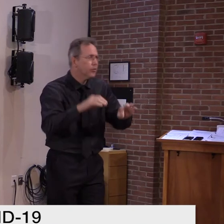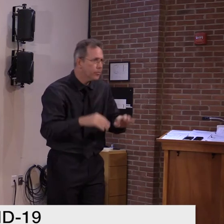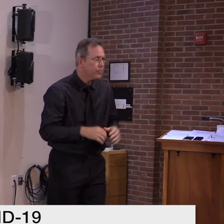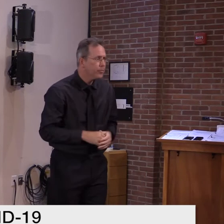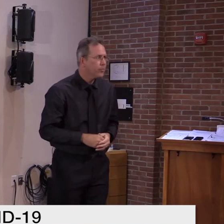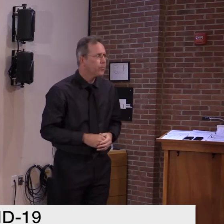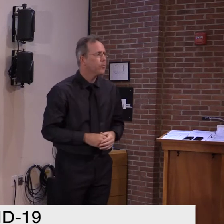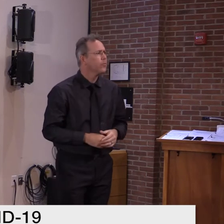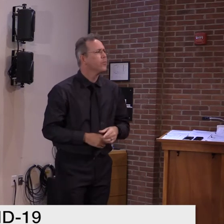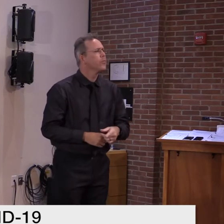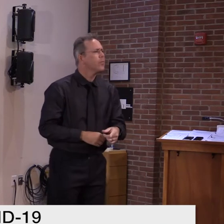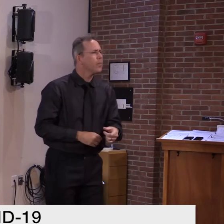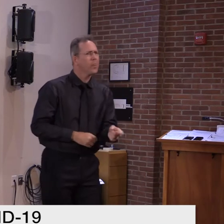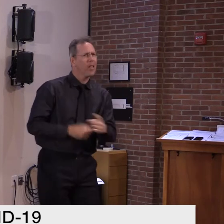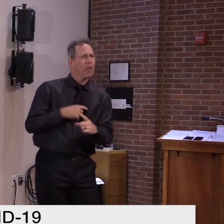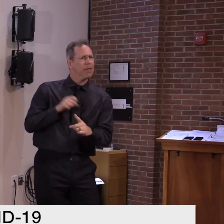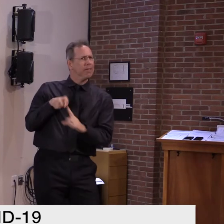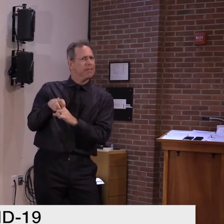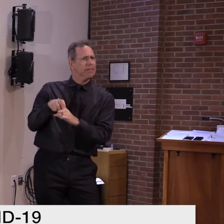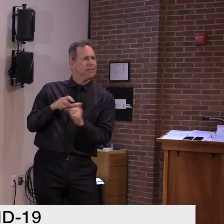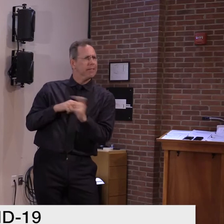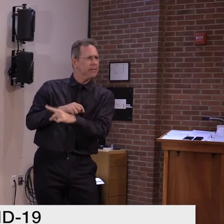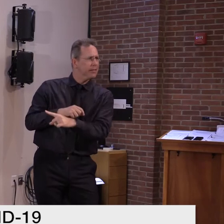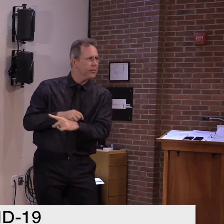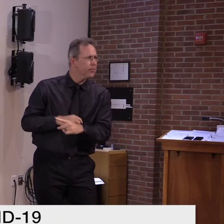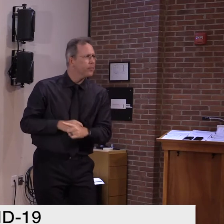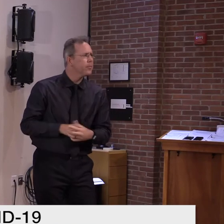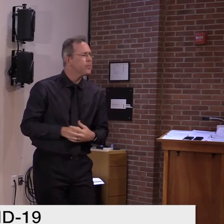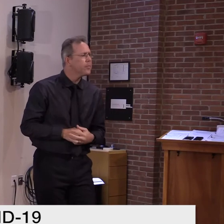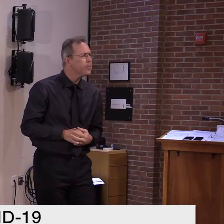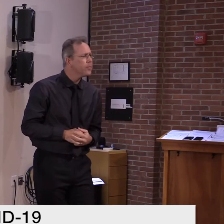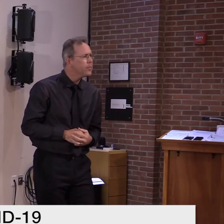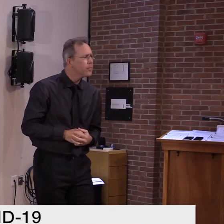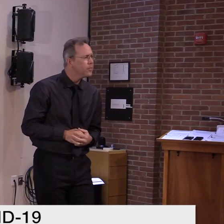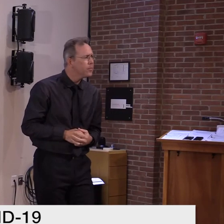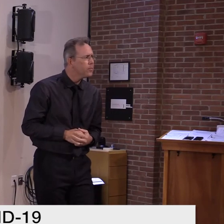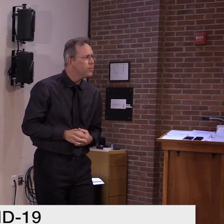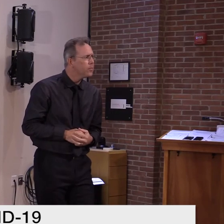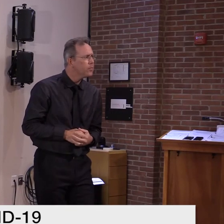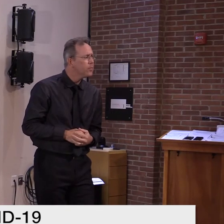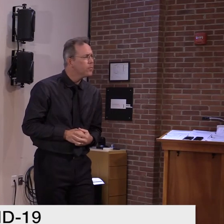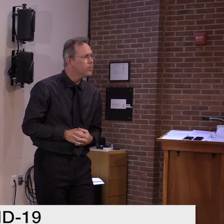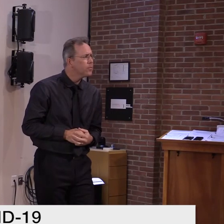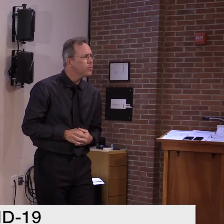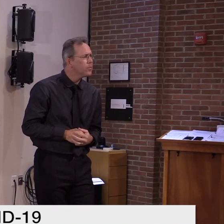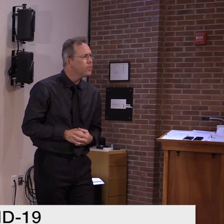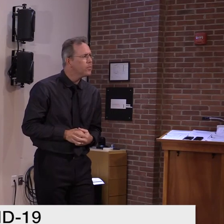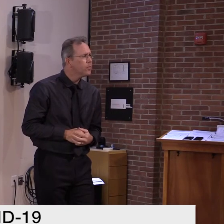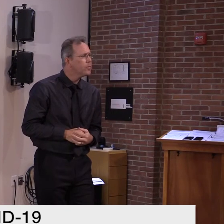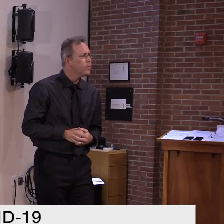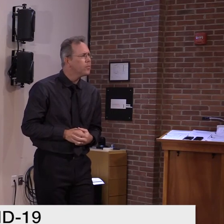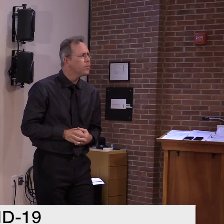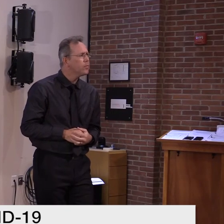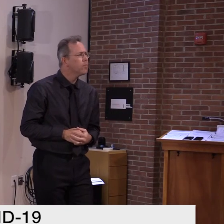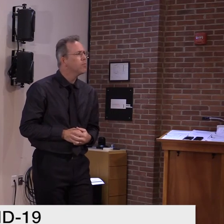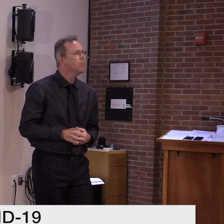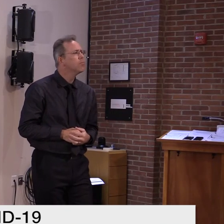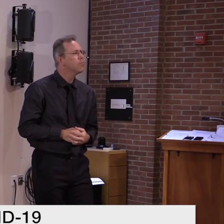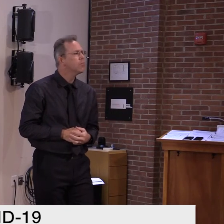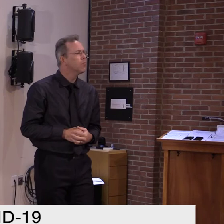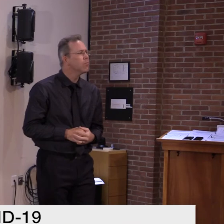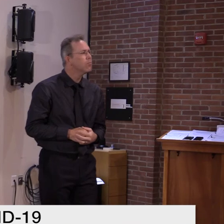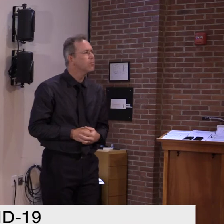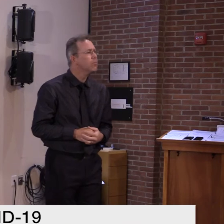large uptick and everything like that had not happened. And after two plus hours and all the charts and graphs and everything,